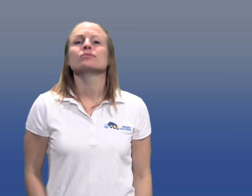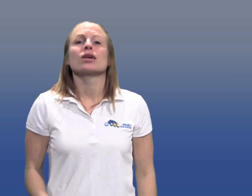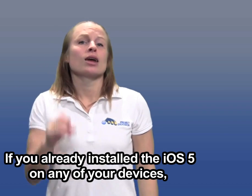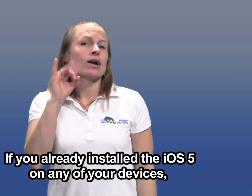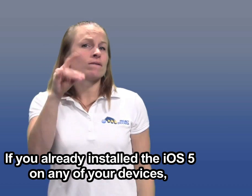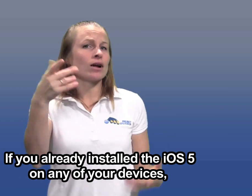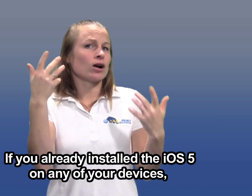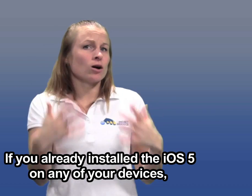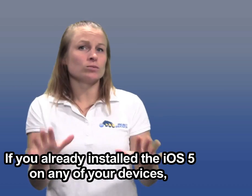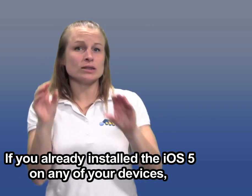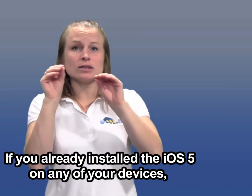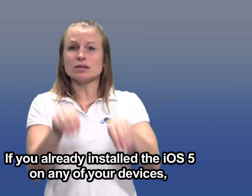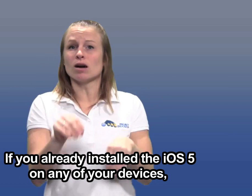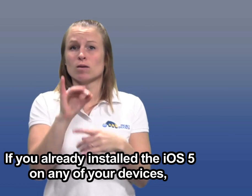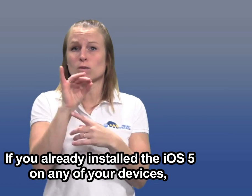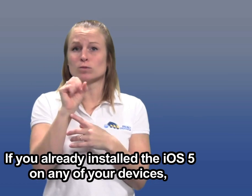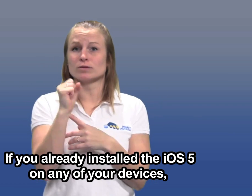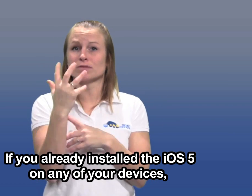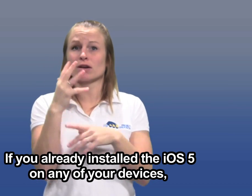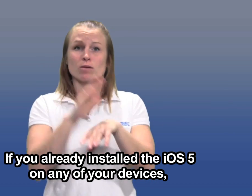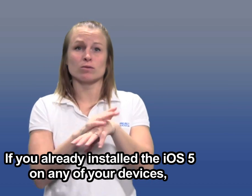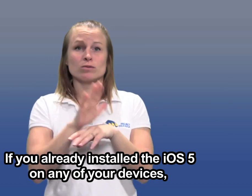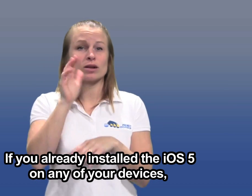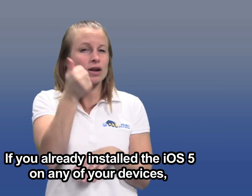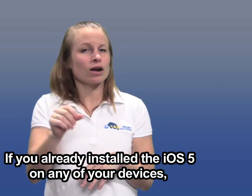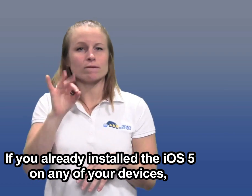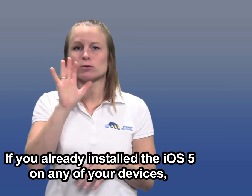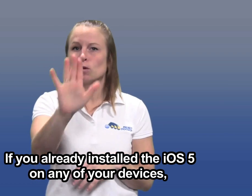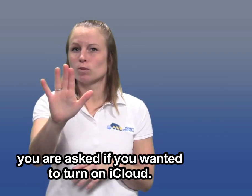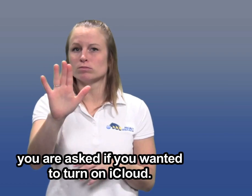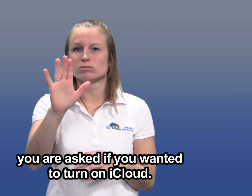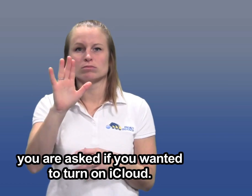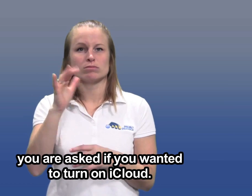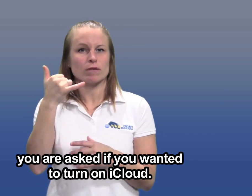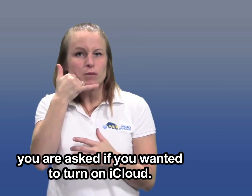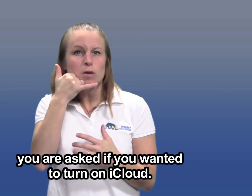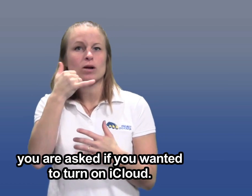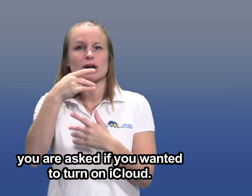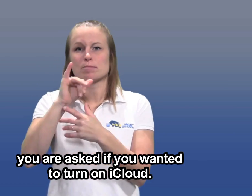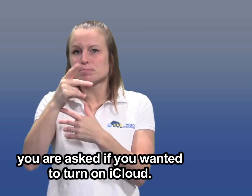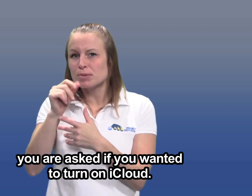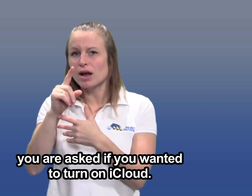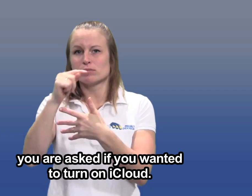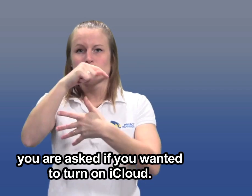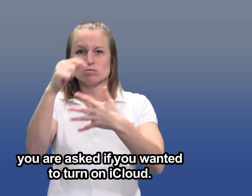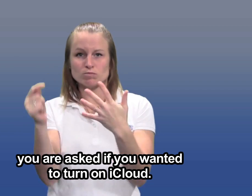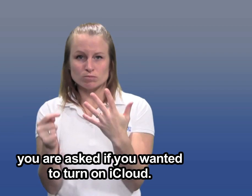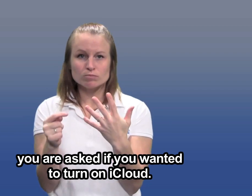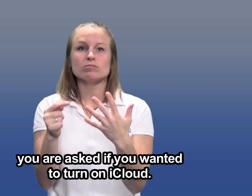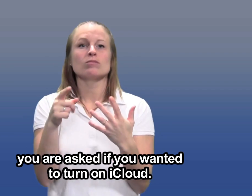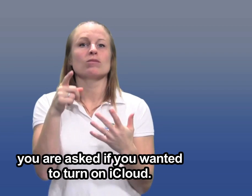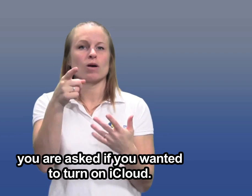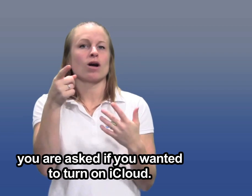If you already installed the iOS 5 on any of your devices you were asked if you wanted to turn on iCloud.